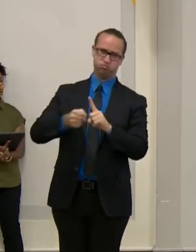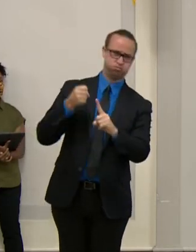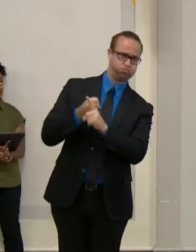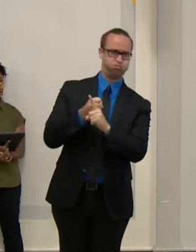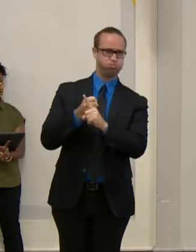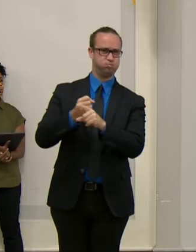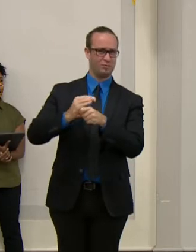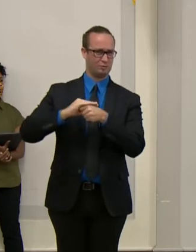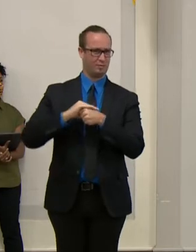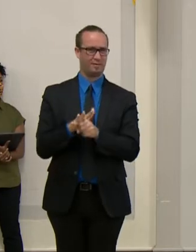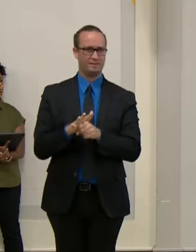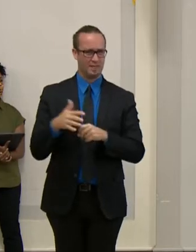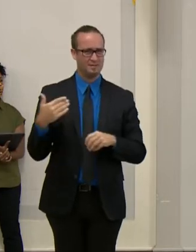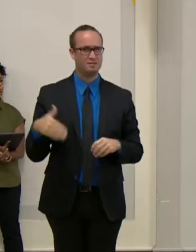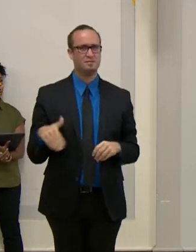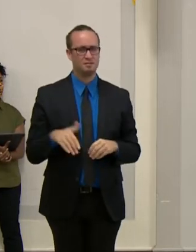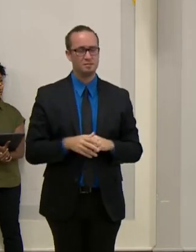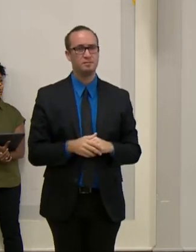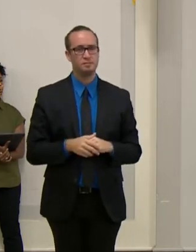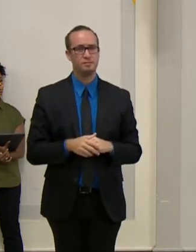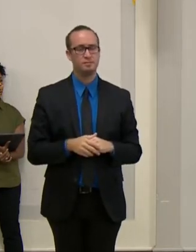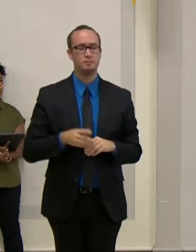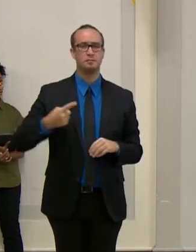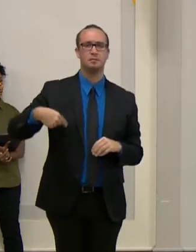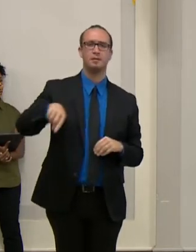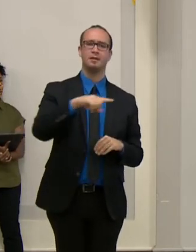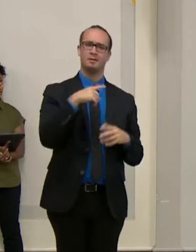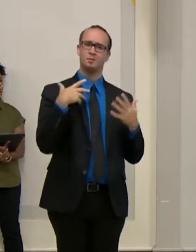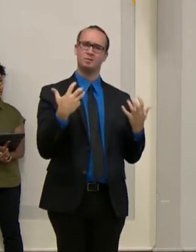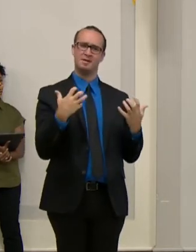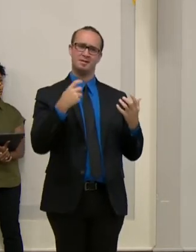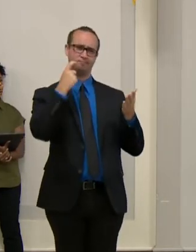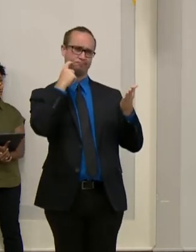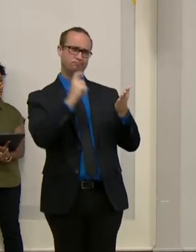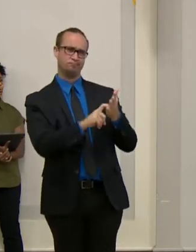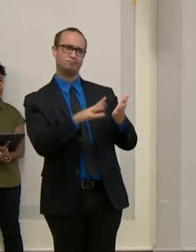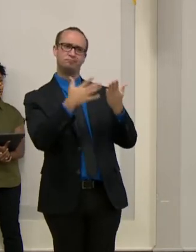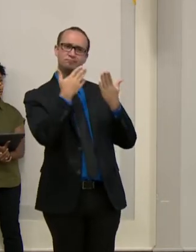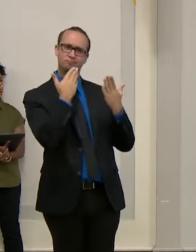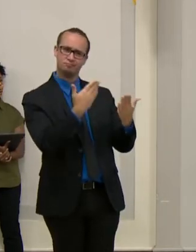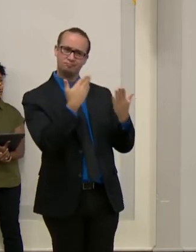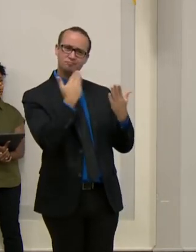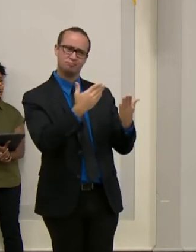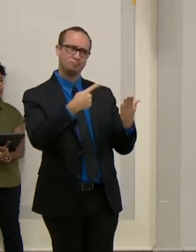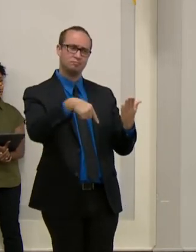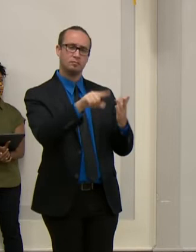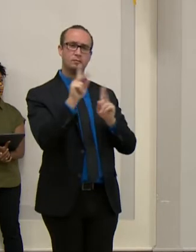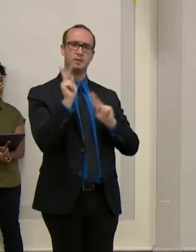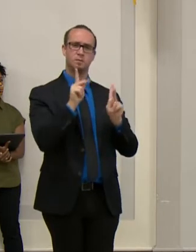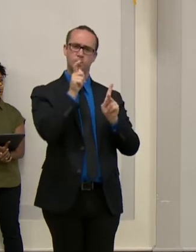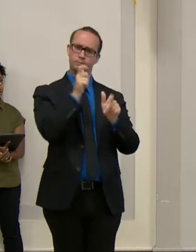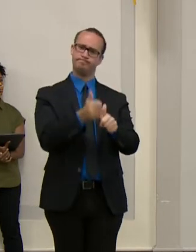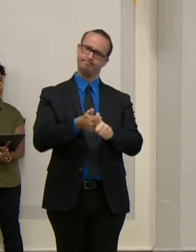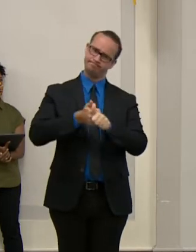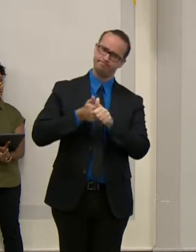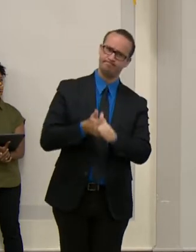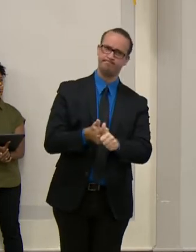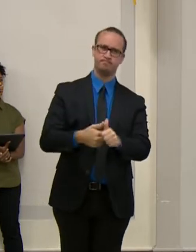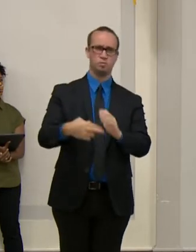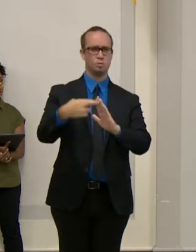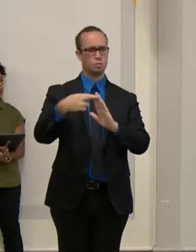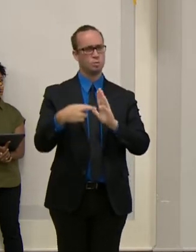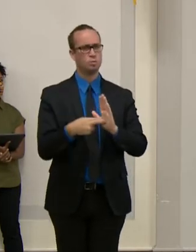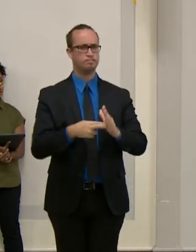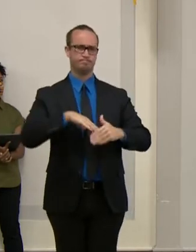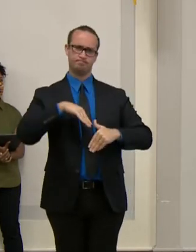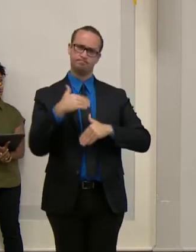Again, I want to thank the majority of Baltimoreans who have heeded the warnings and have followed the guidance. And as always, we continue to monitor